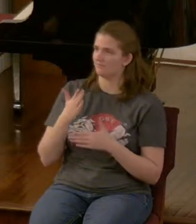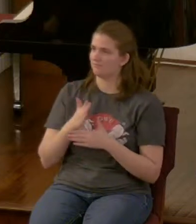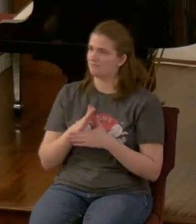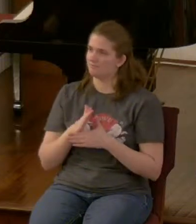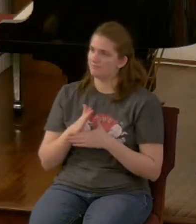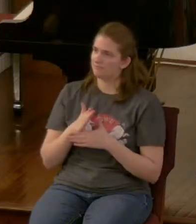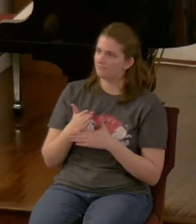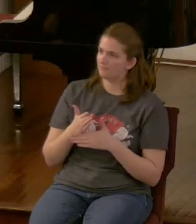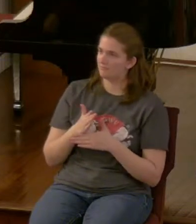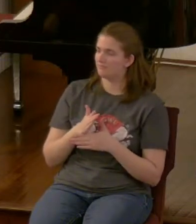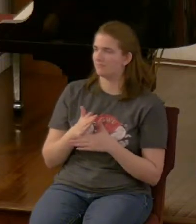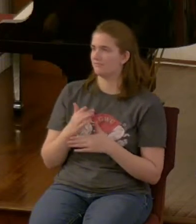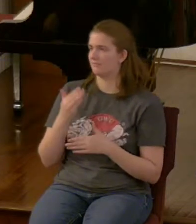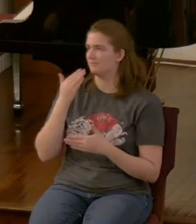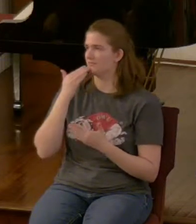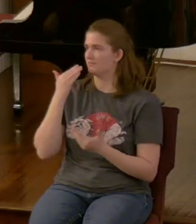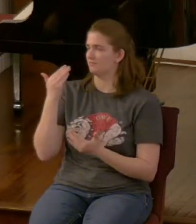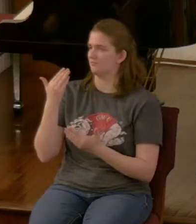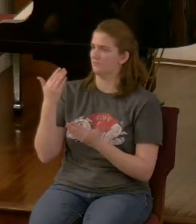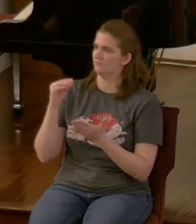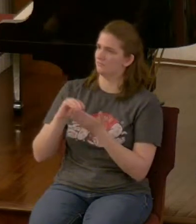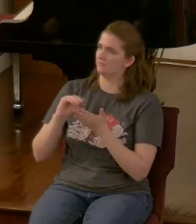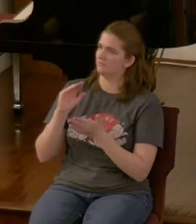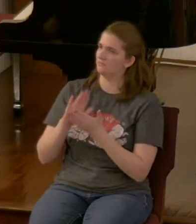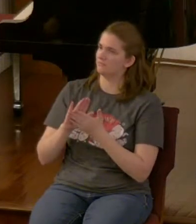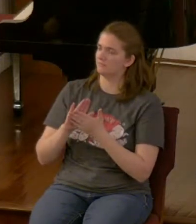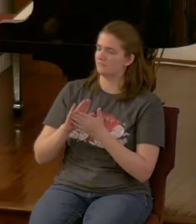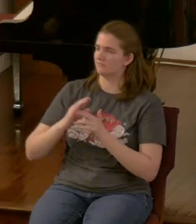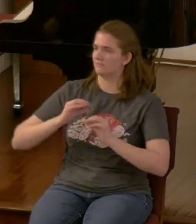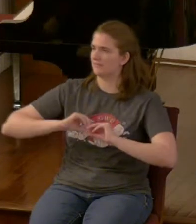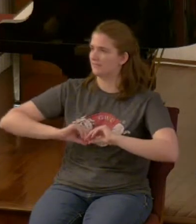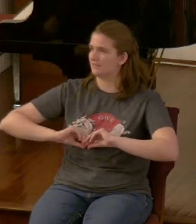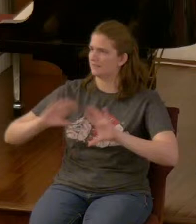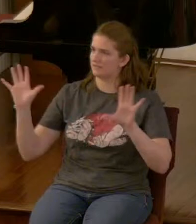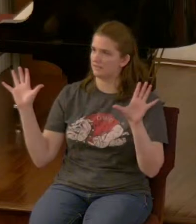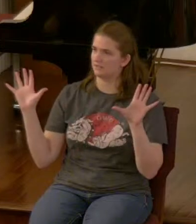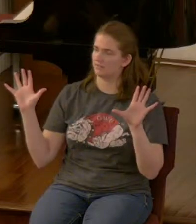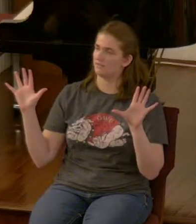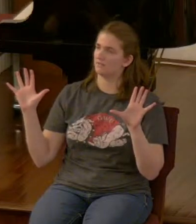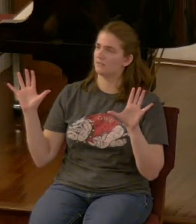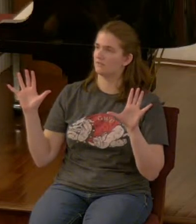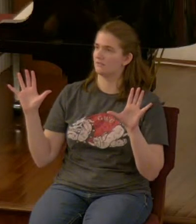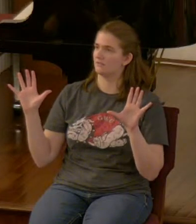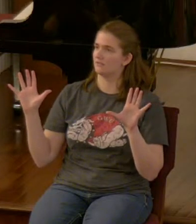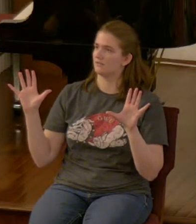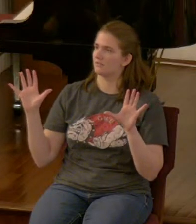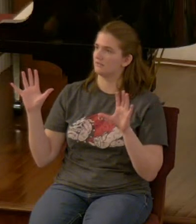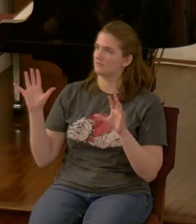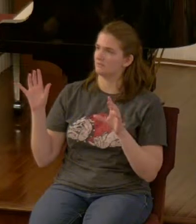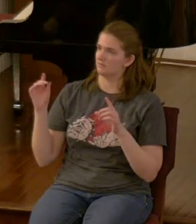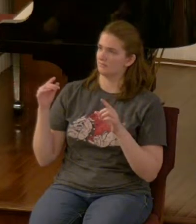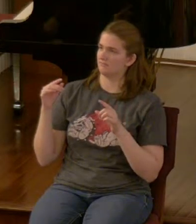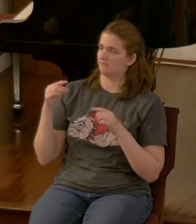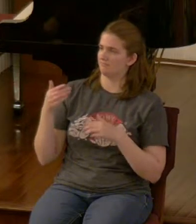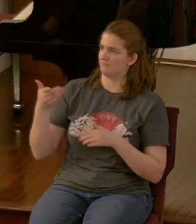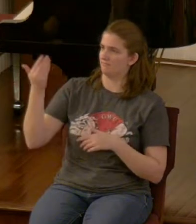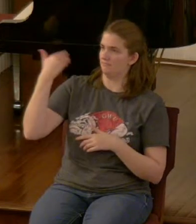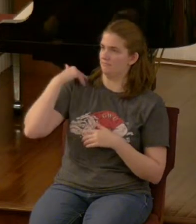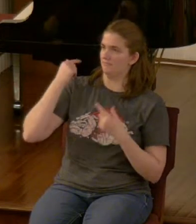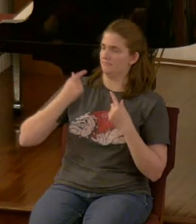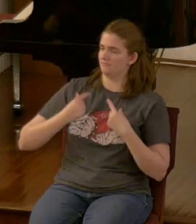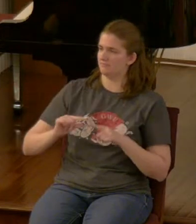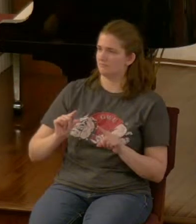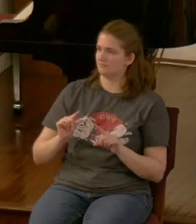that you wrote it down plain and simple not only what happened in the past